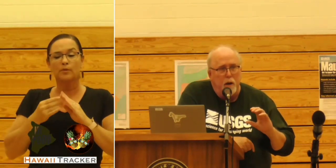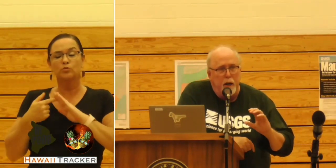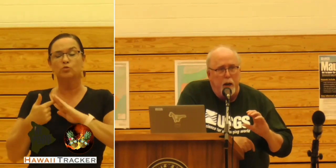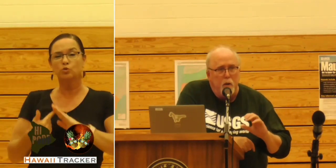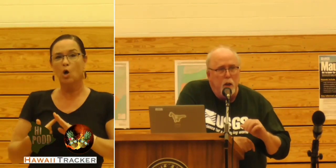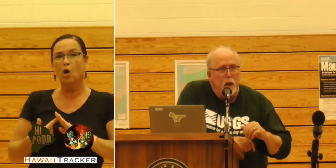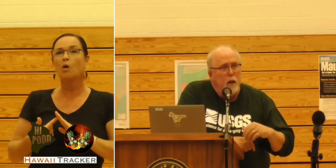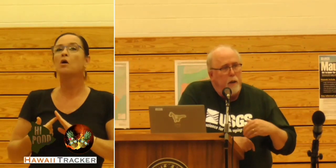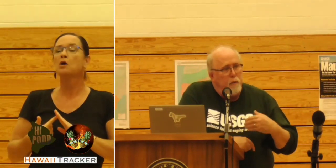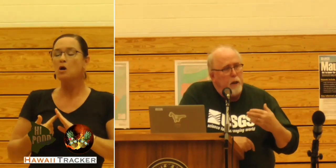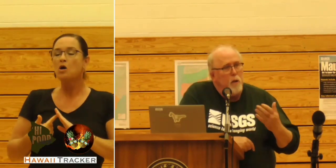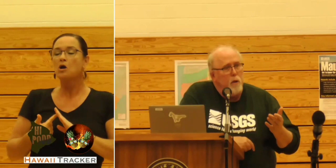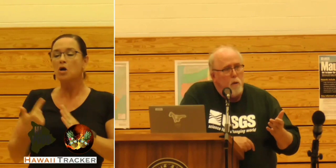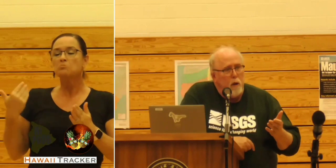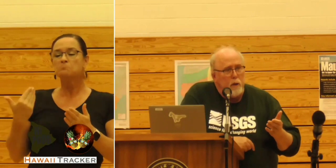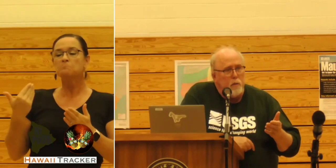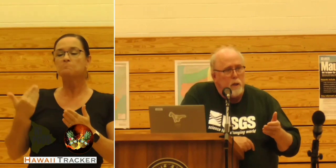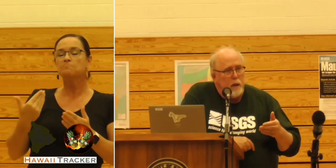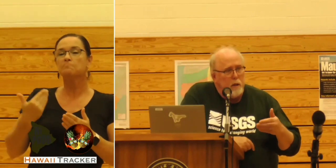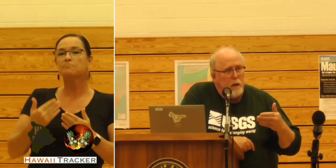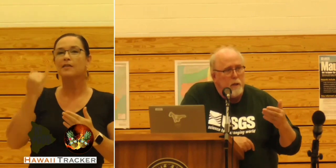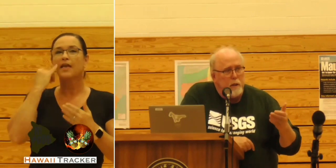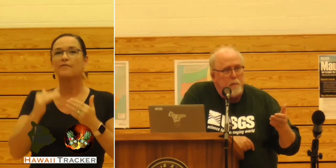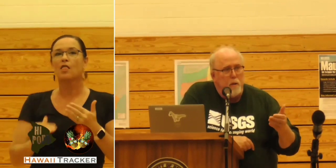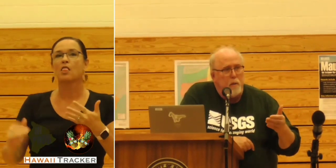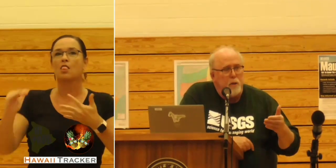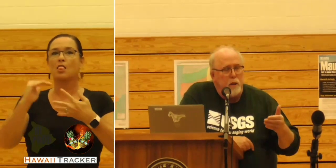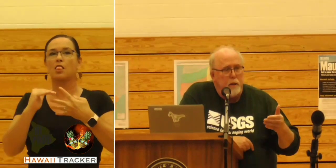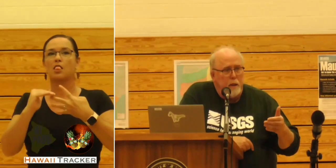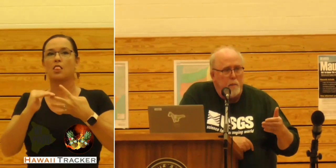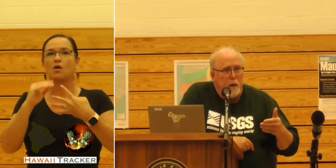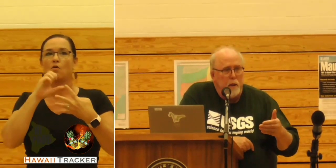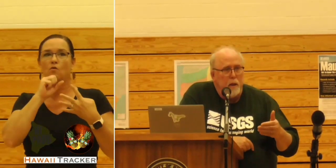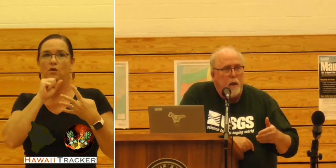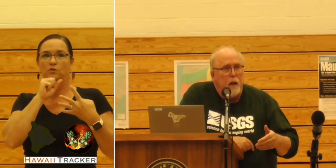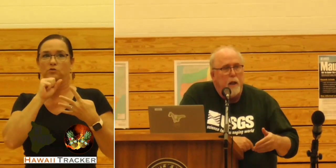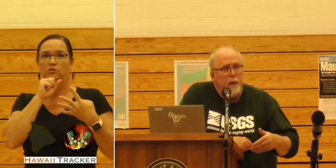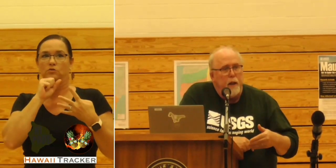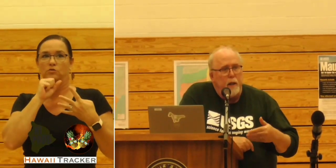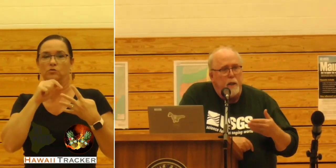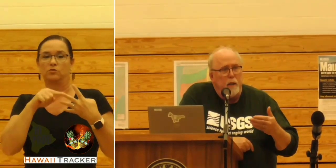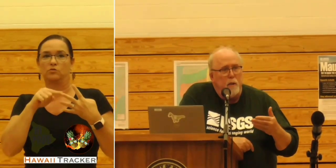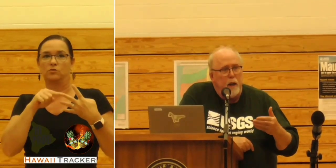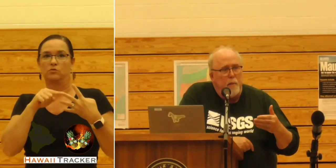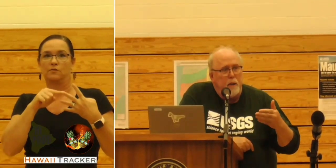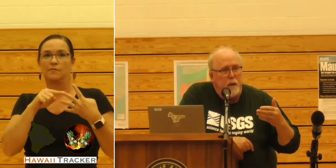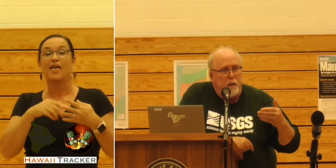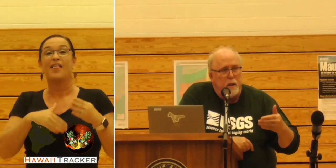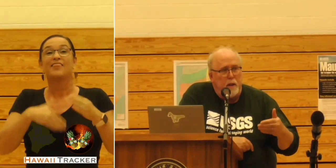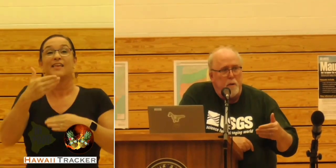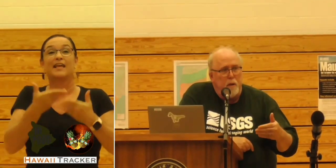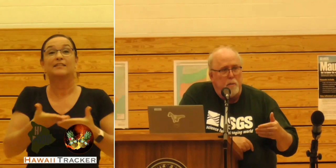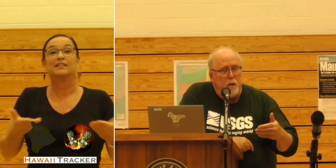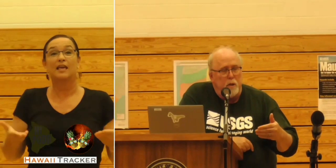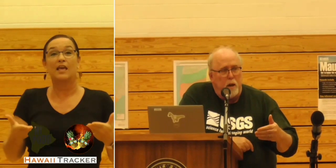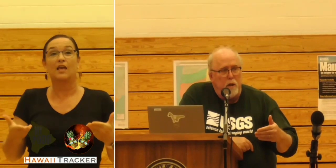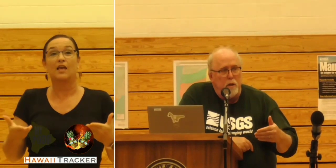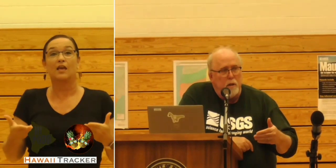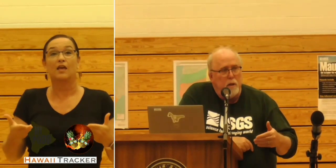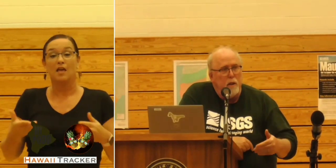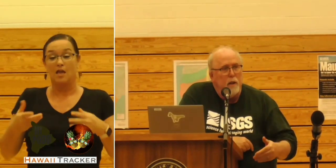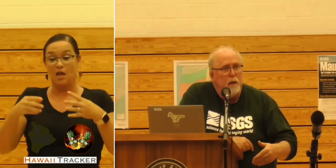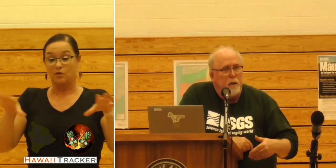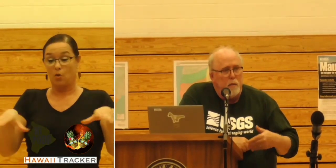to where we are now if we go to orange. We're saying that a summit eruption is imminent. The next thing that will happen is a summit eruption